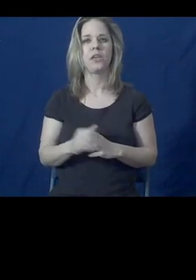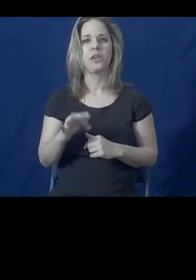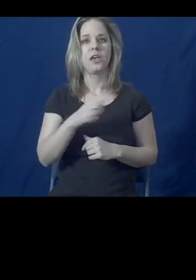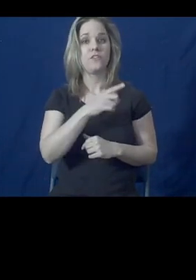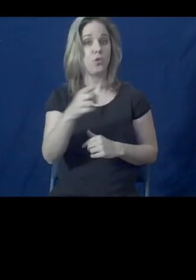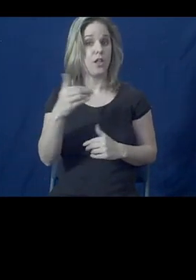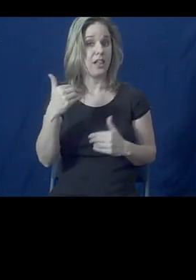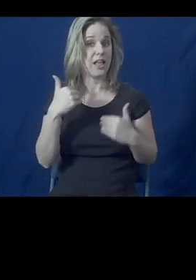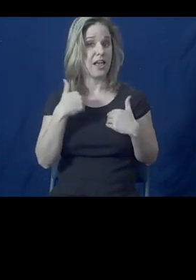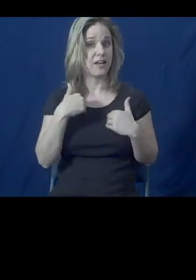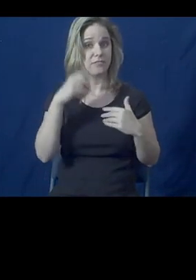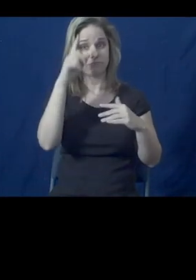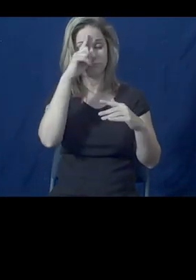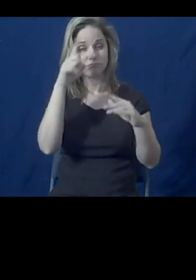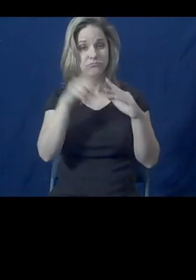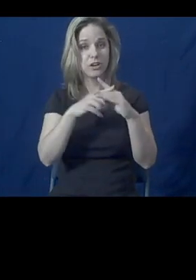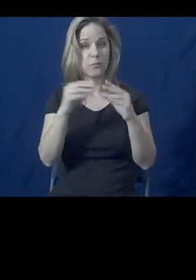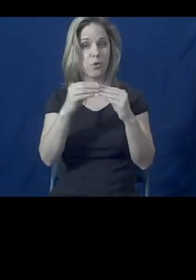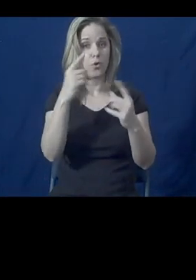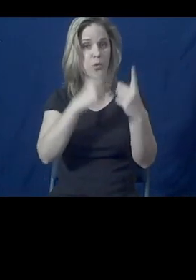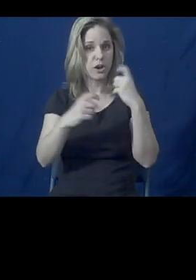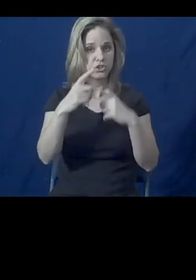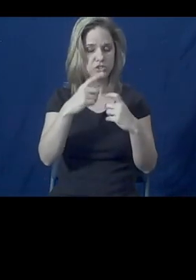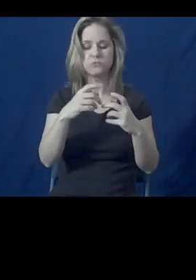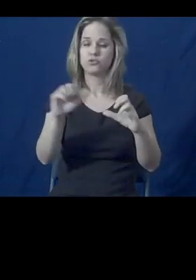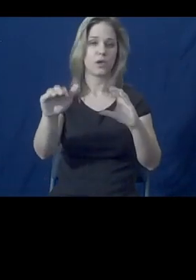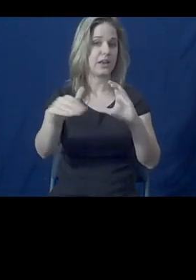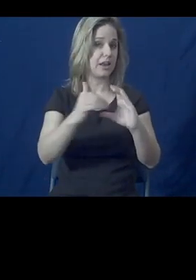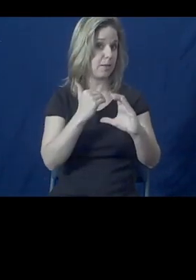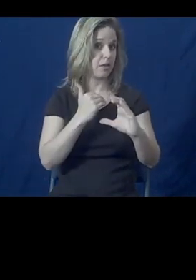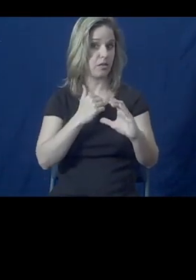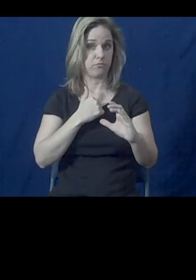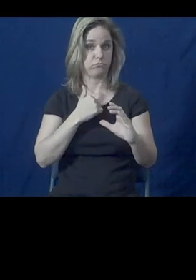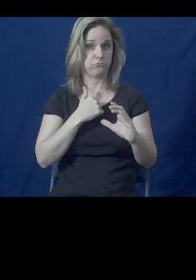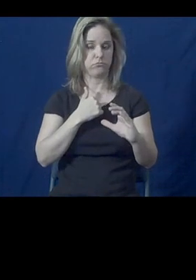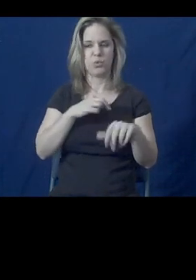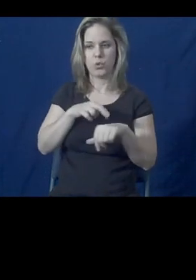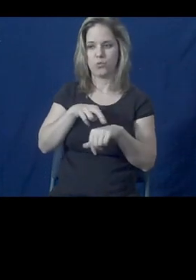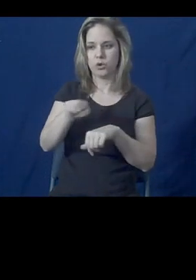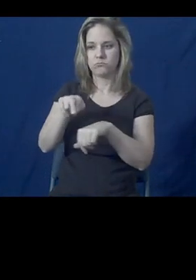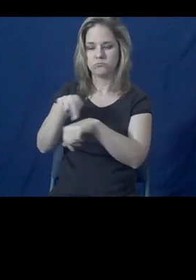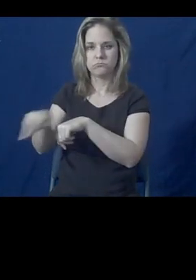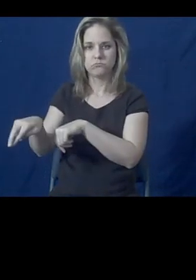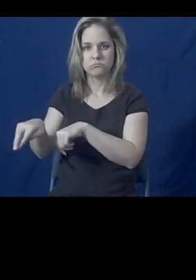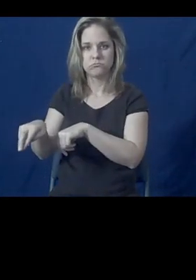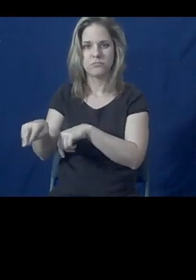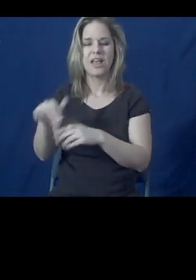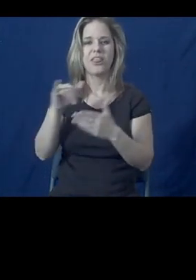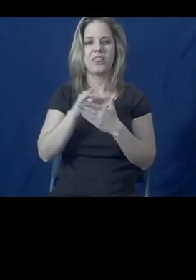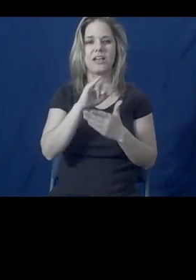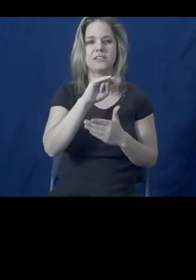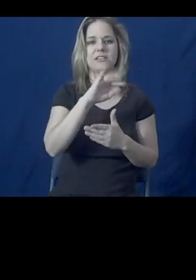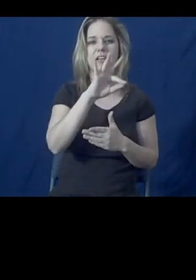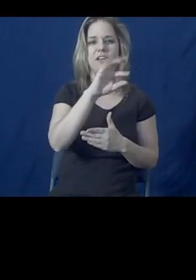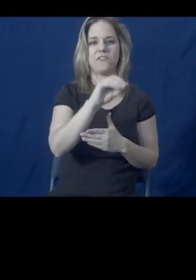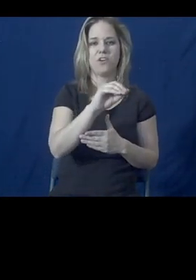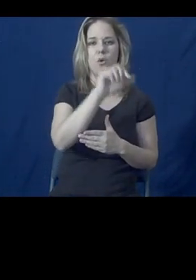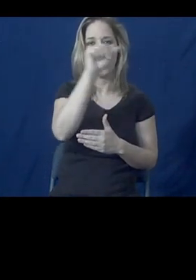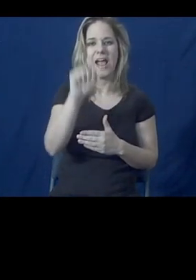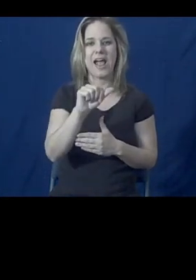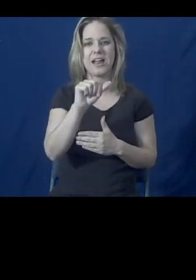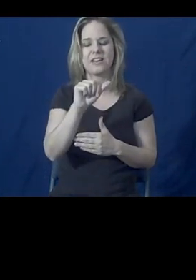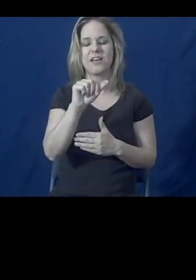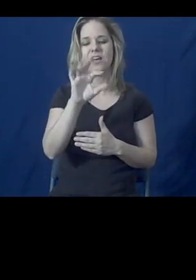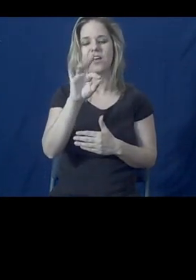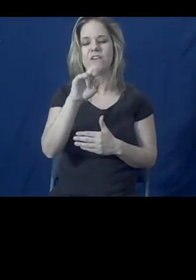also email our organization and we'll route your questions. And that email is info at friendshealthconnection.org.